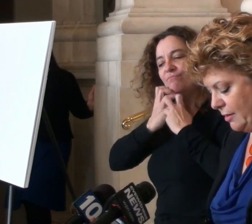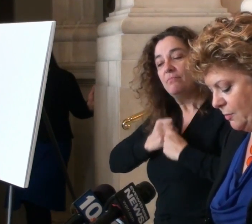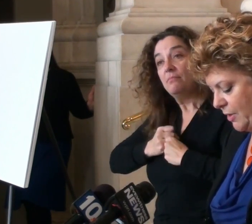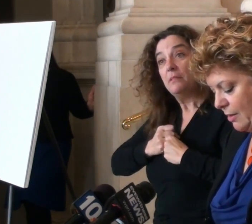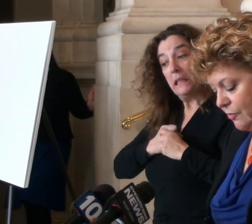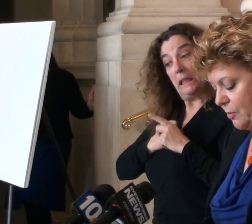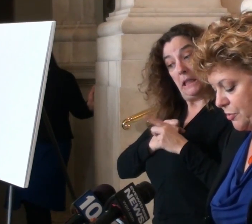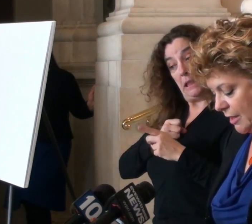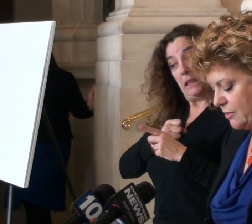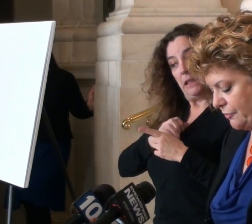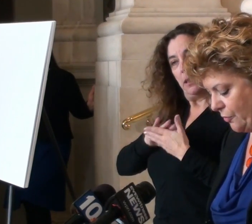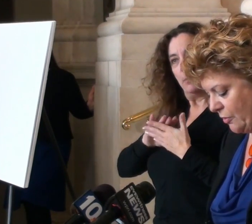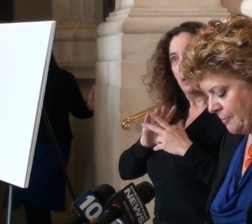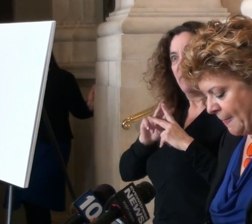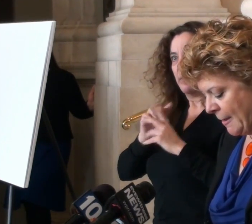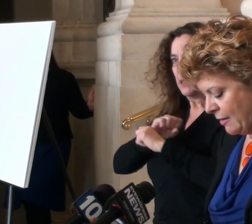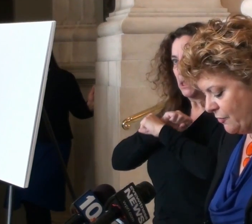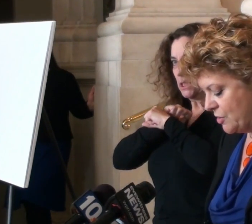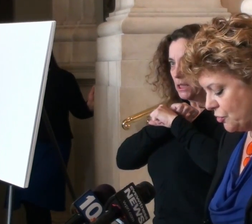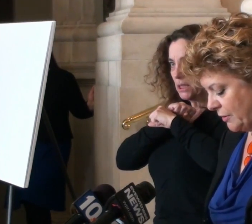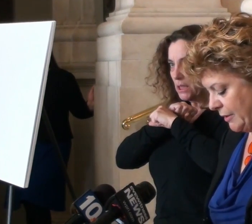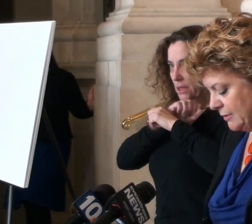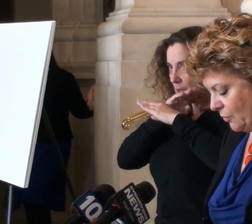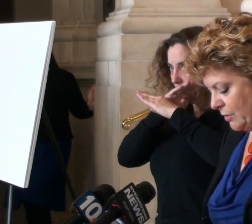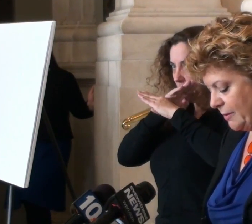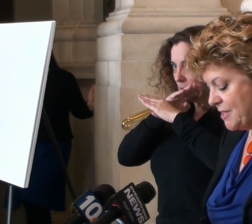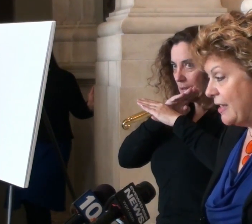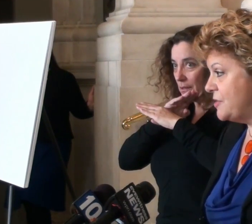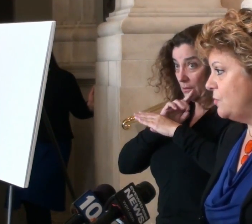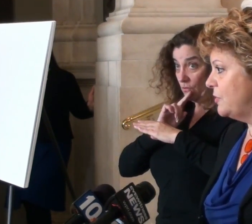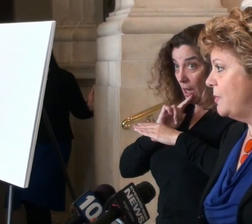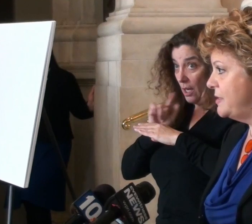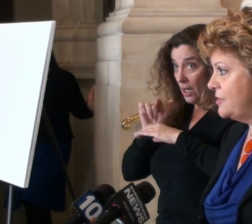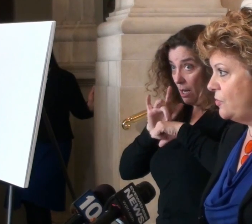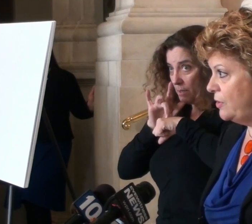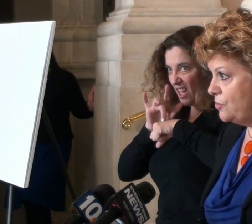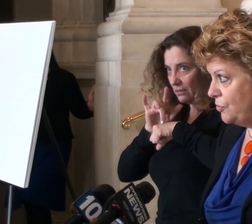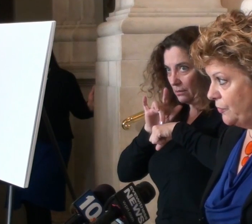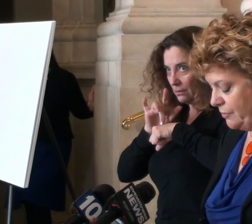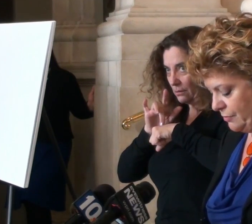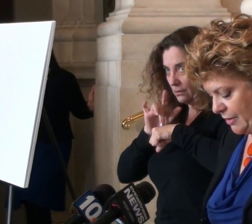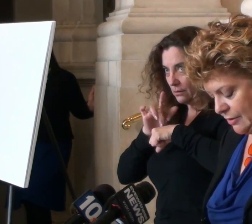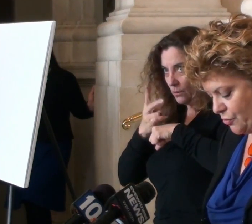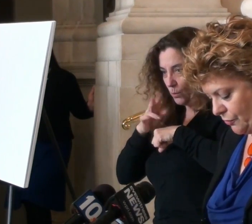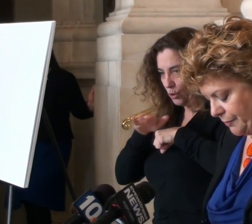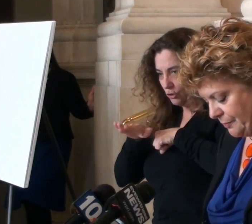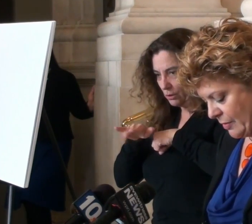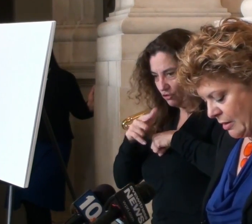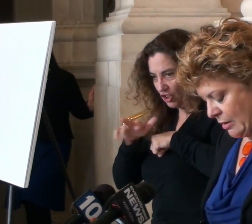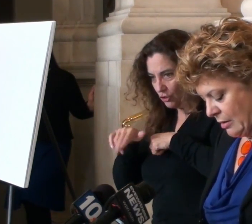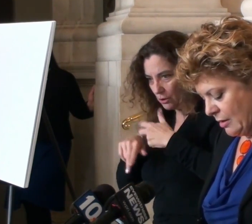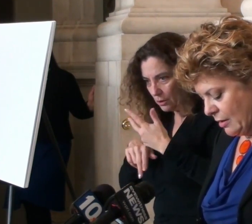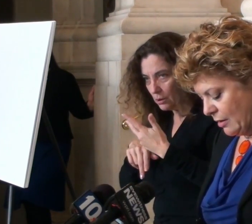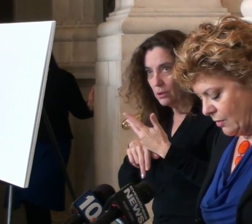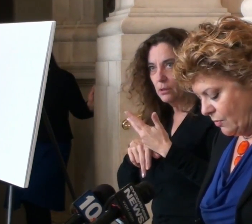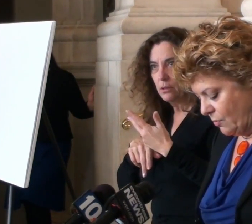fact, he became very protective of her, eventually literally obsessed with my sister and their children.